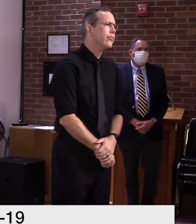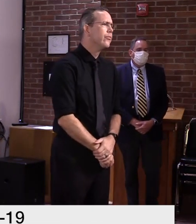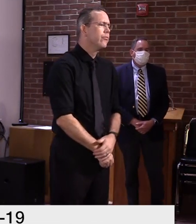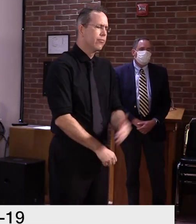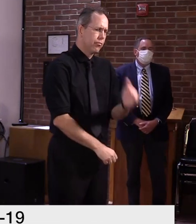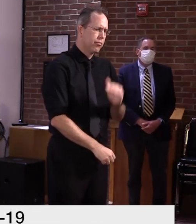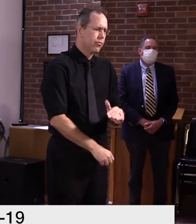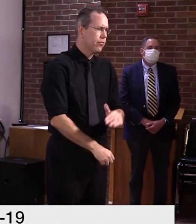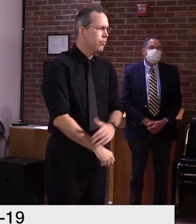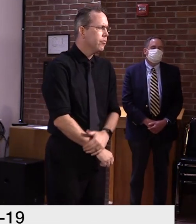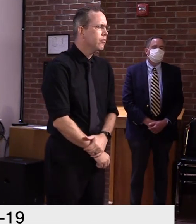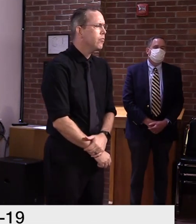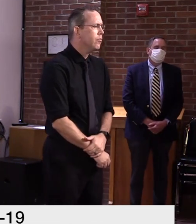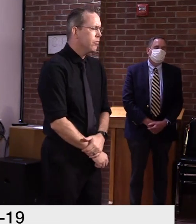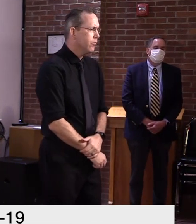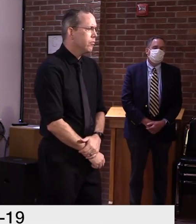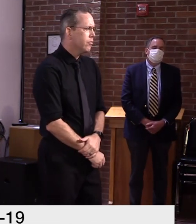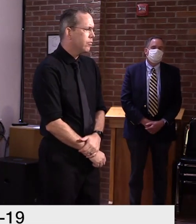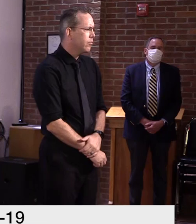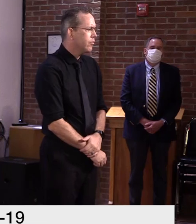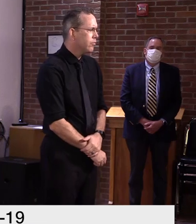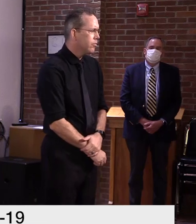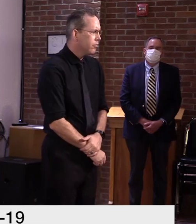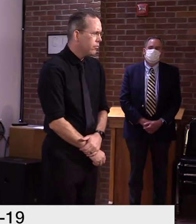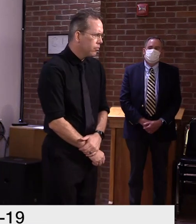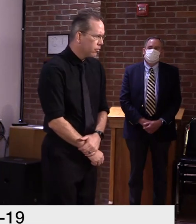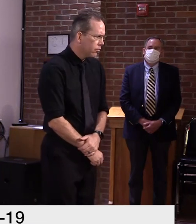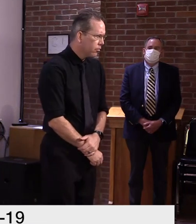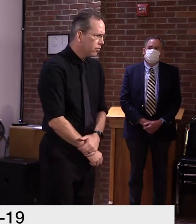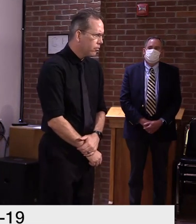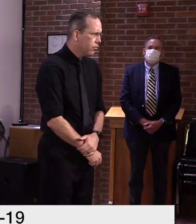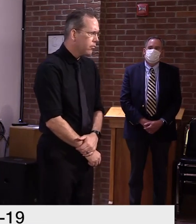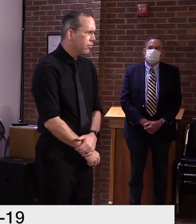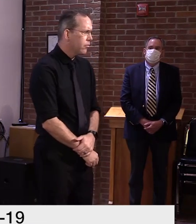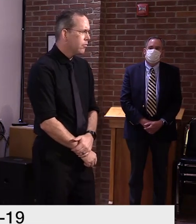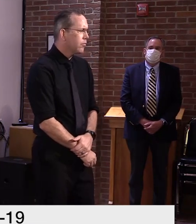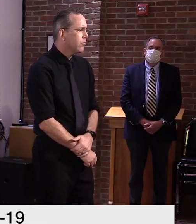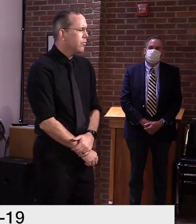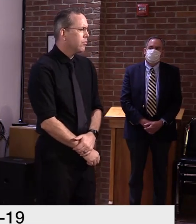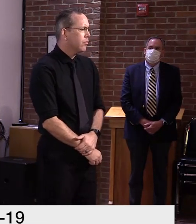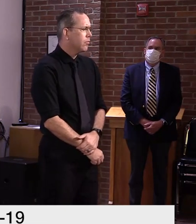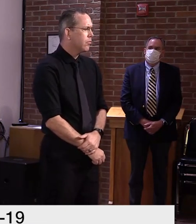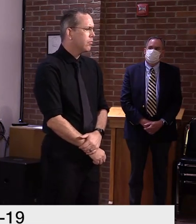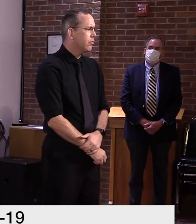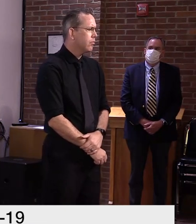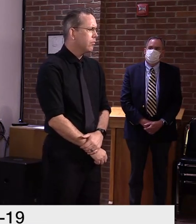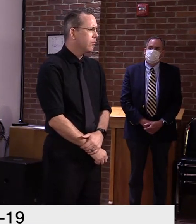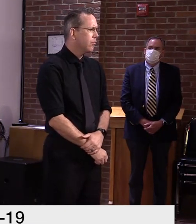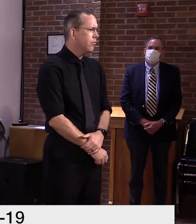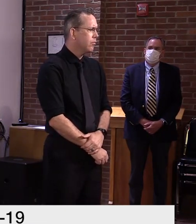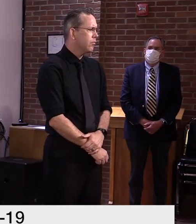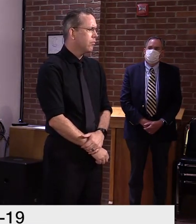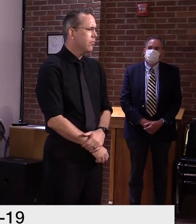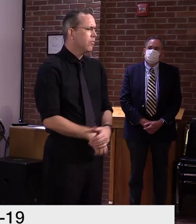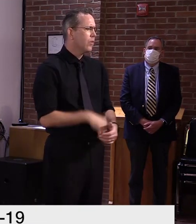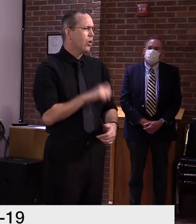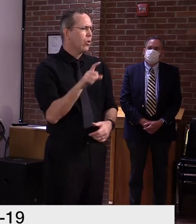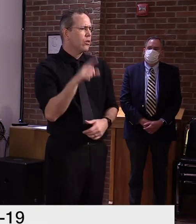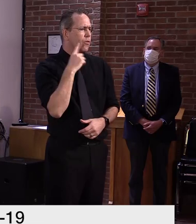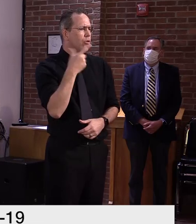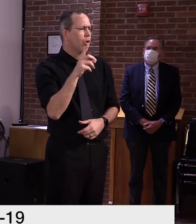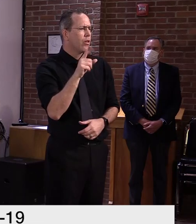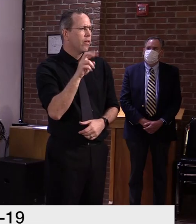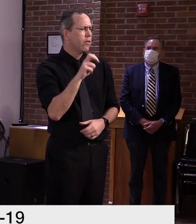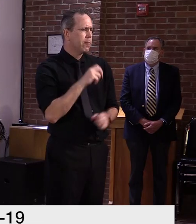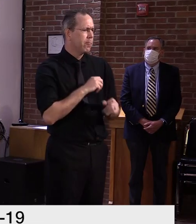Thank you, Rebecca. Uh, Dr. Levine, uh, we can start with a follow up. Uh, you had a pending question from last